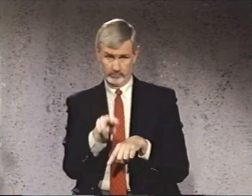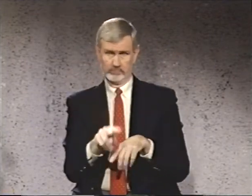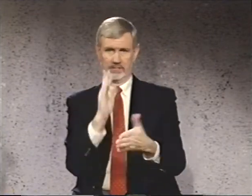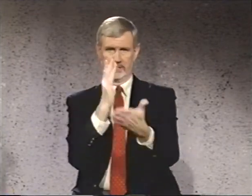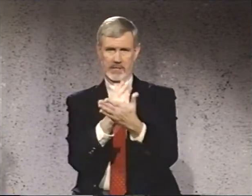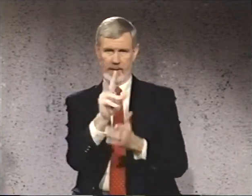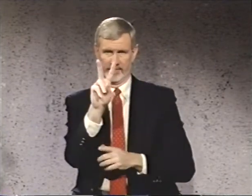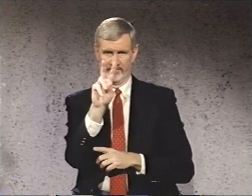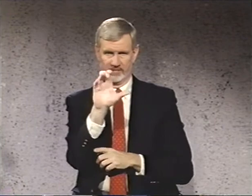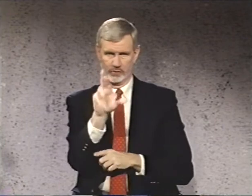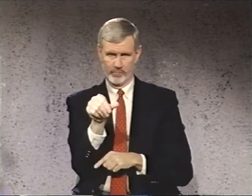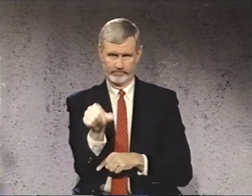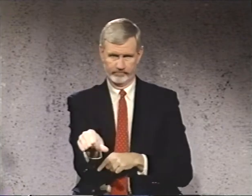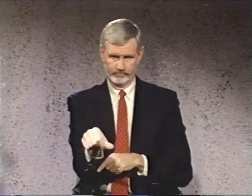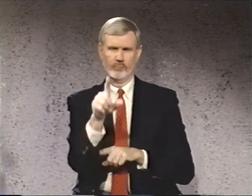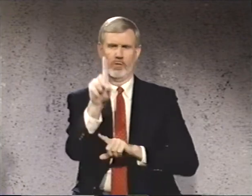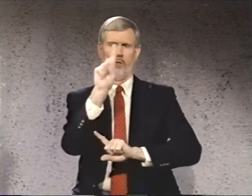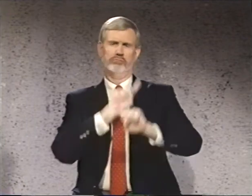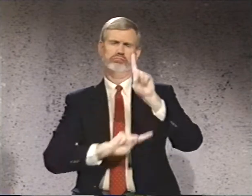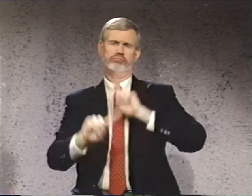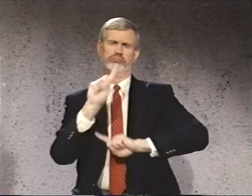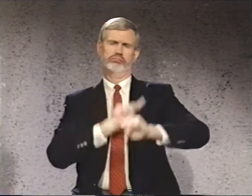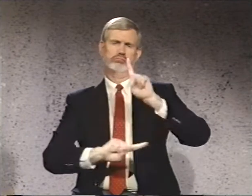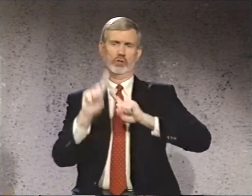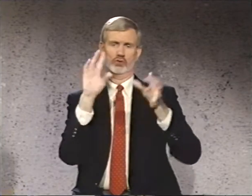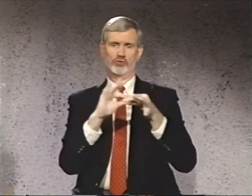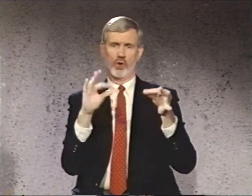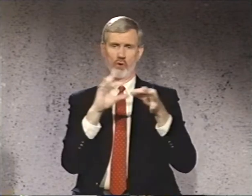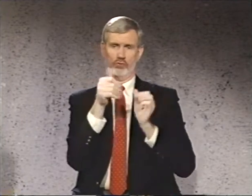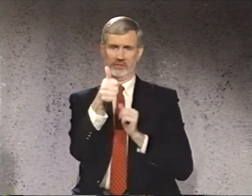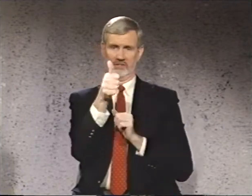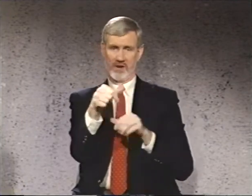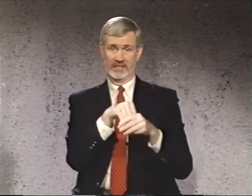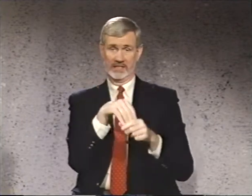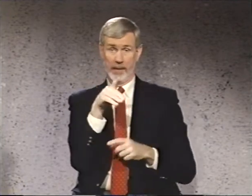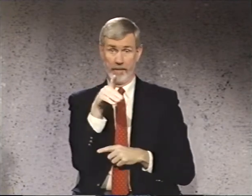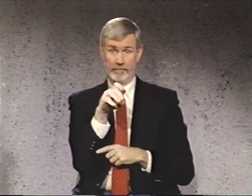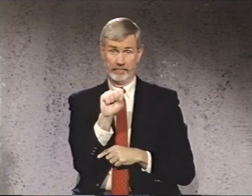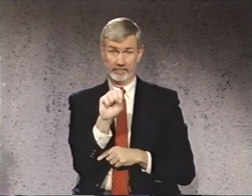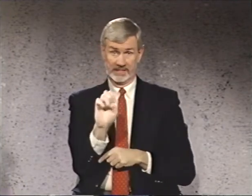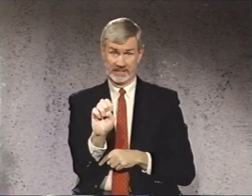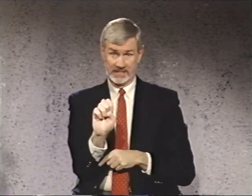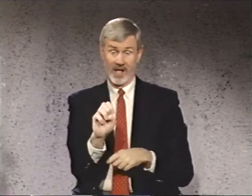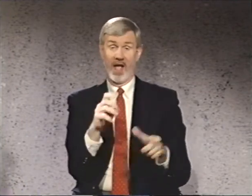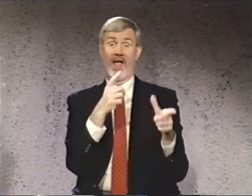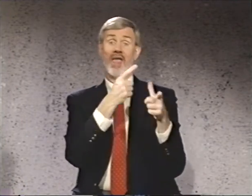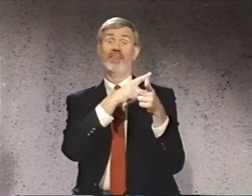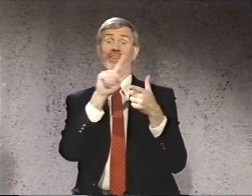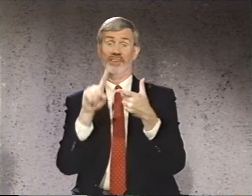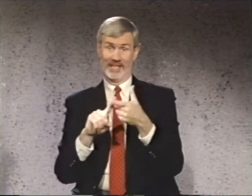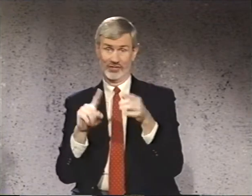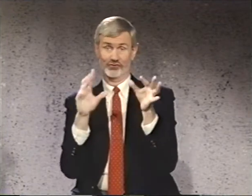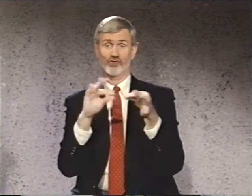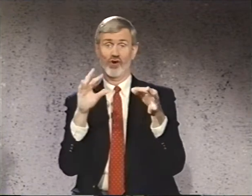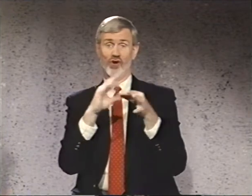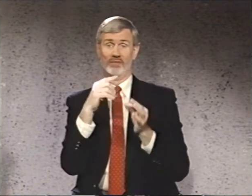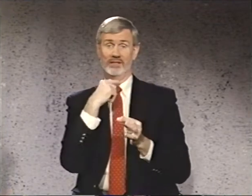Stop the VCR and sign the story yourself in PSE. Then, the